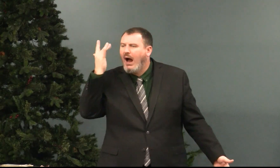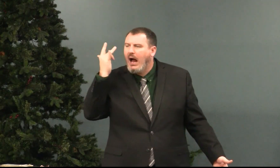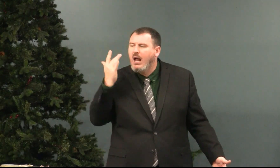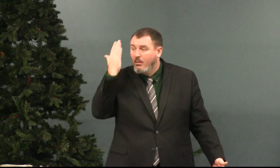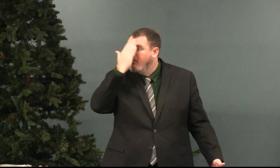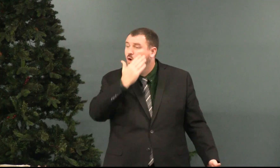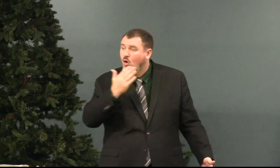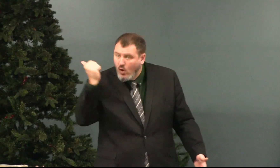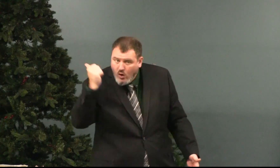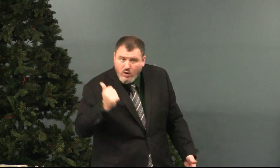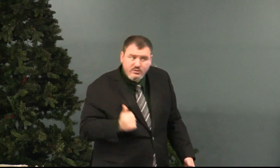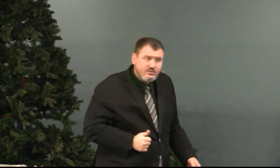spread false report?